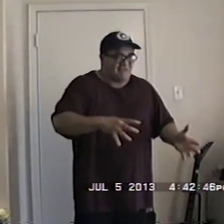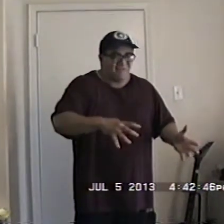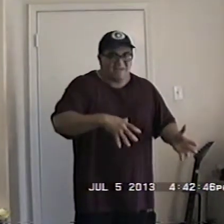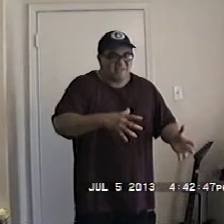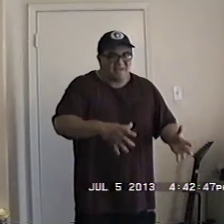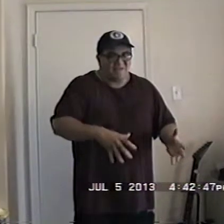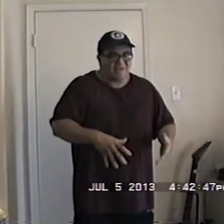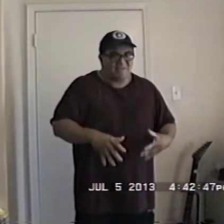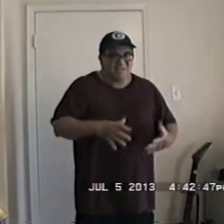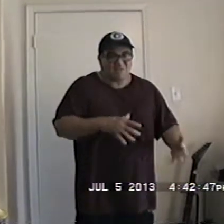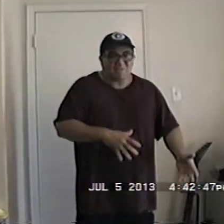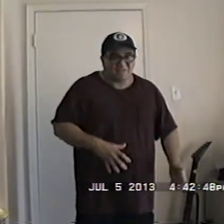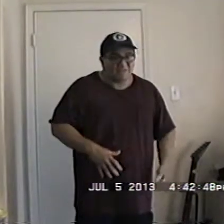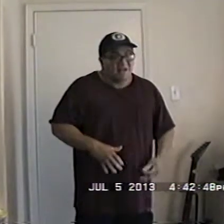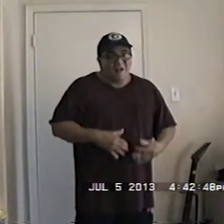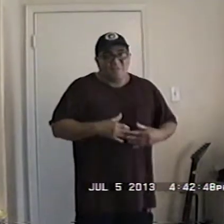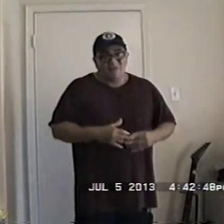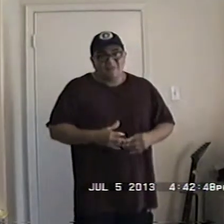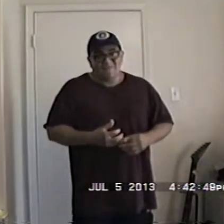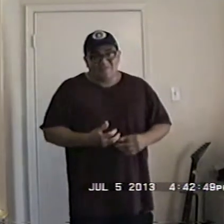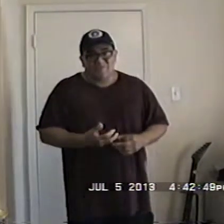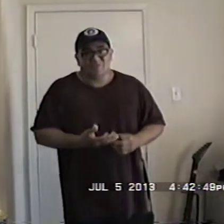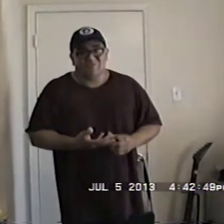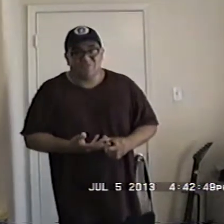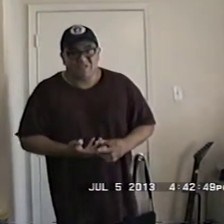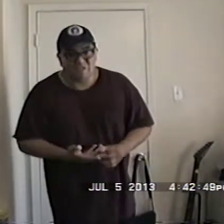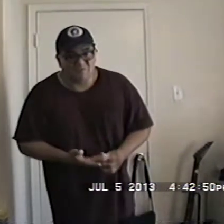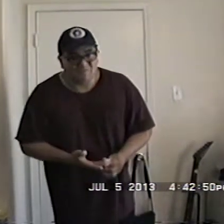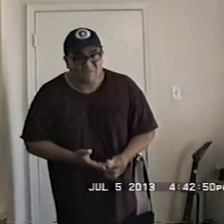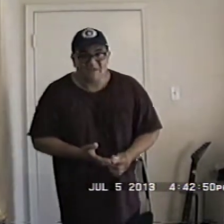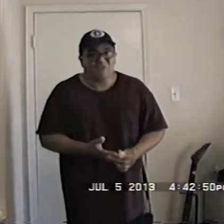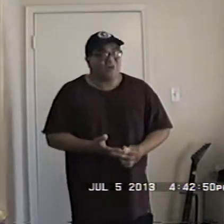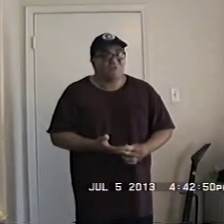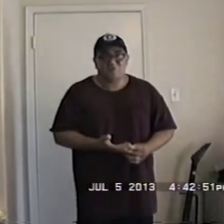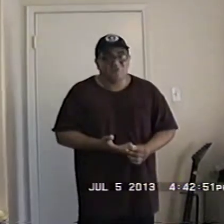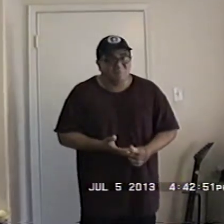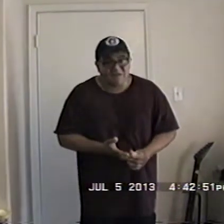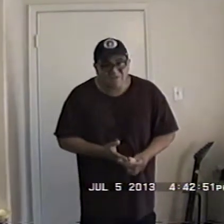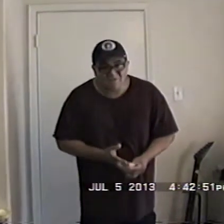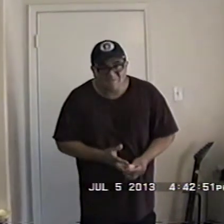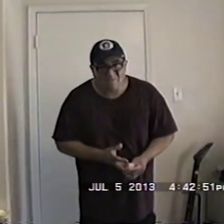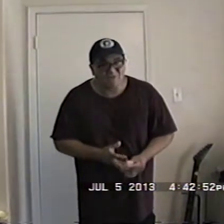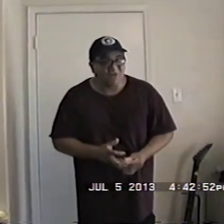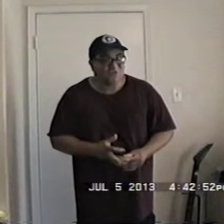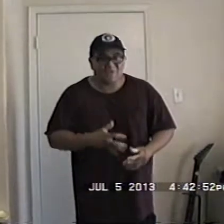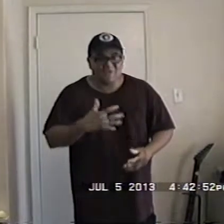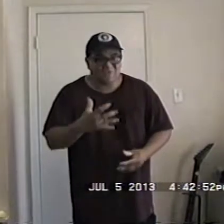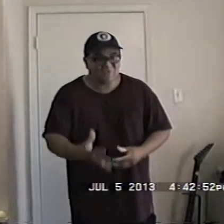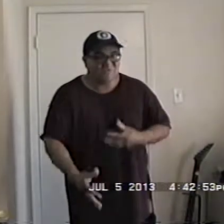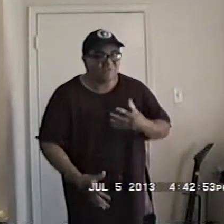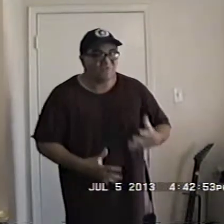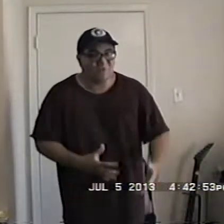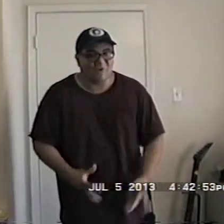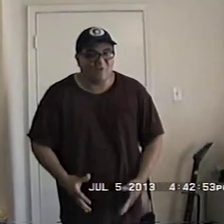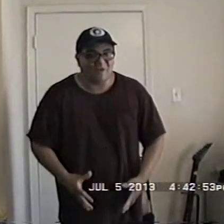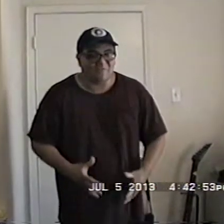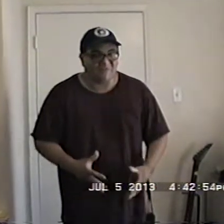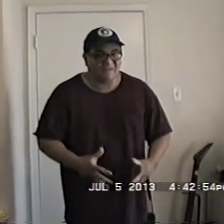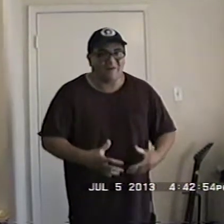in and and take your place they invested so much in you they taught you so much they taught you everything you needed to know as far as how